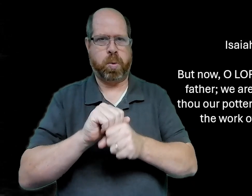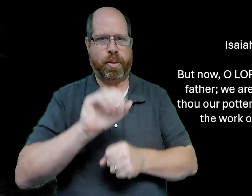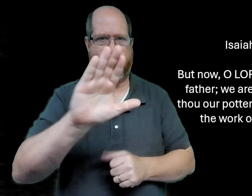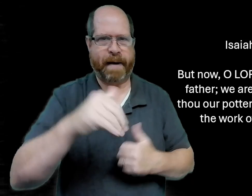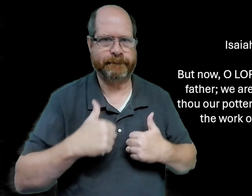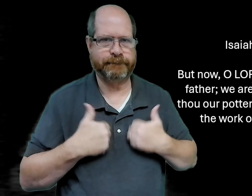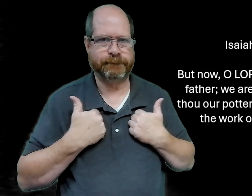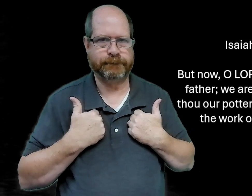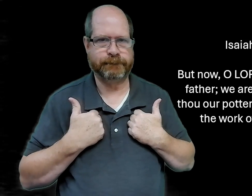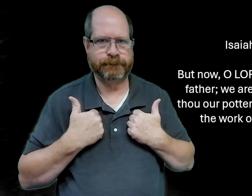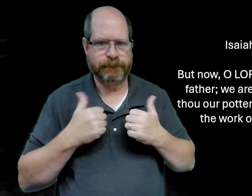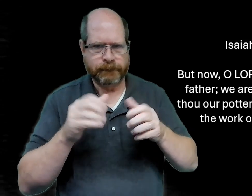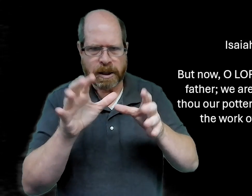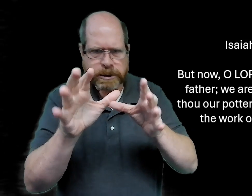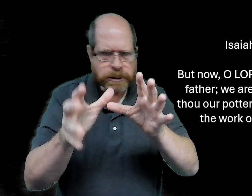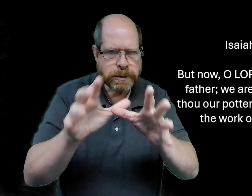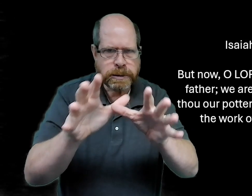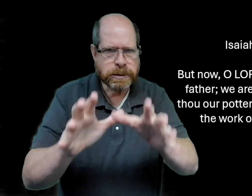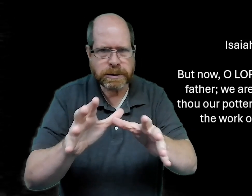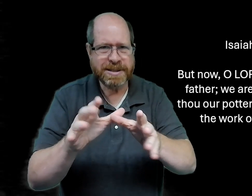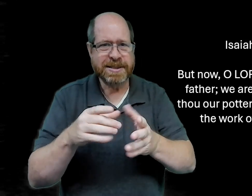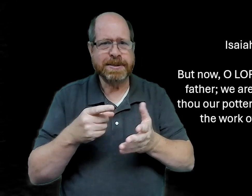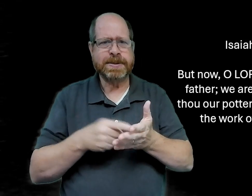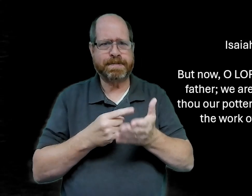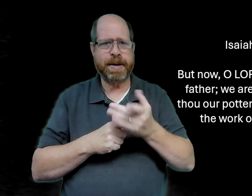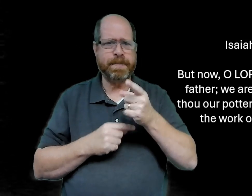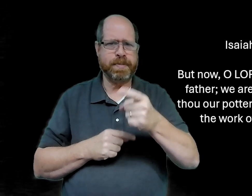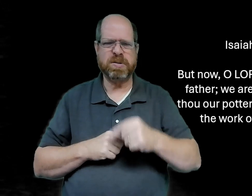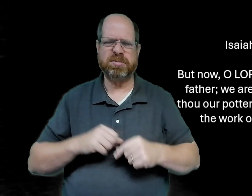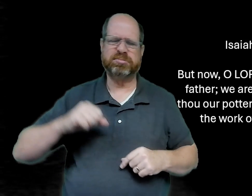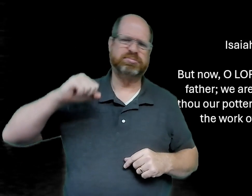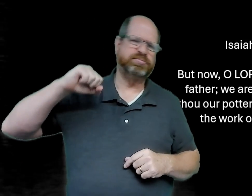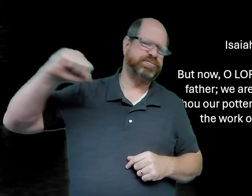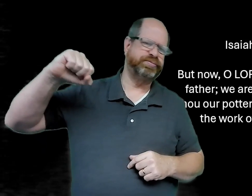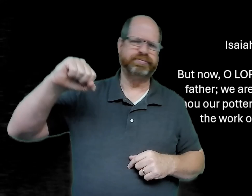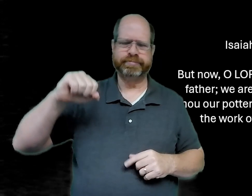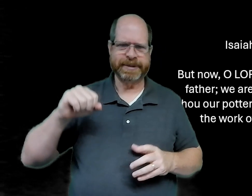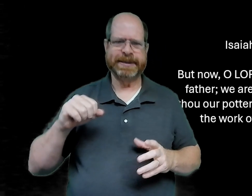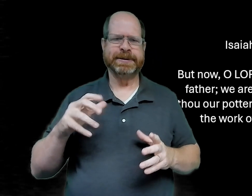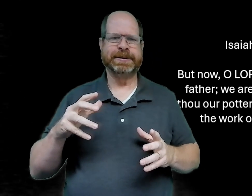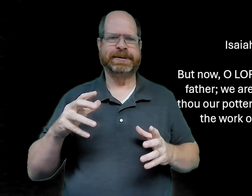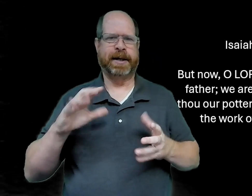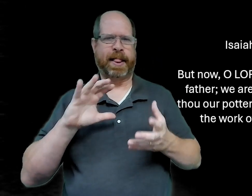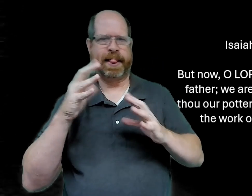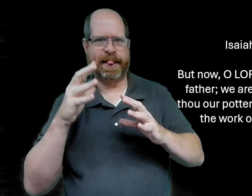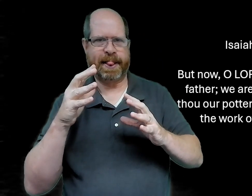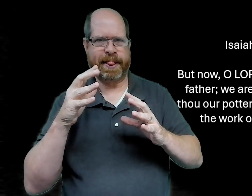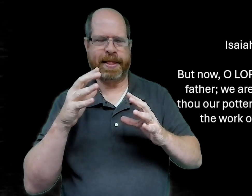god works on your life maybe you try to resist that